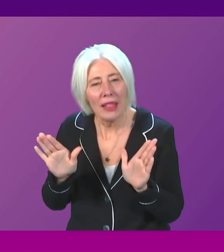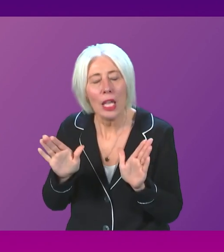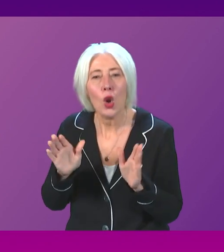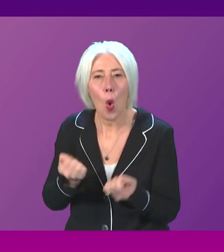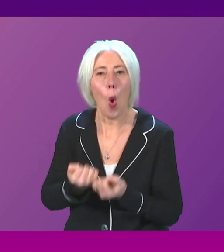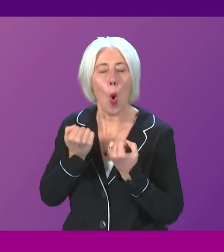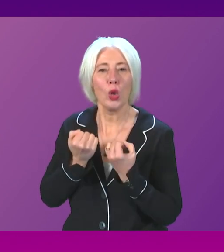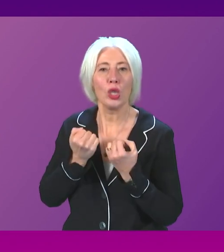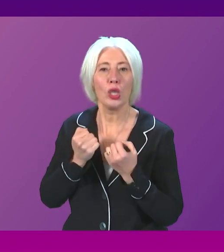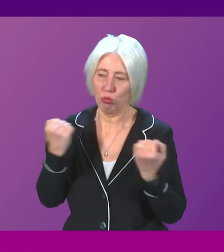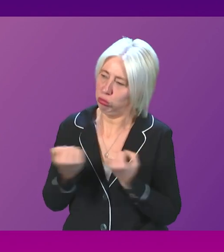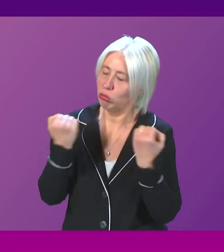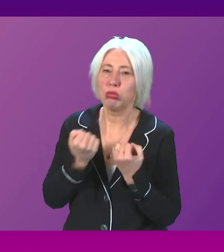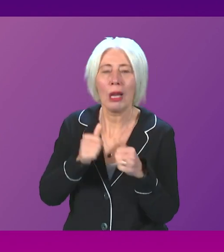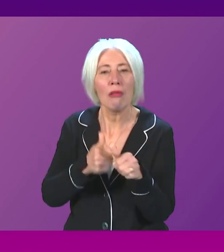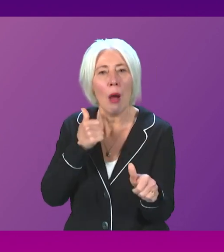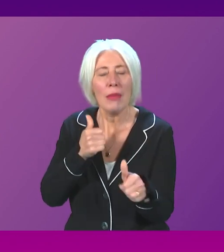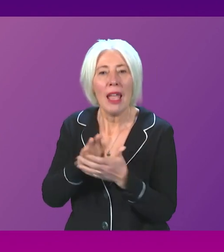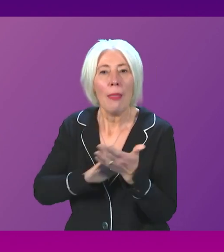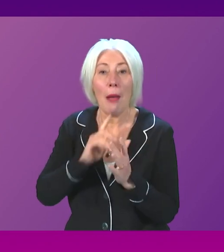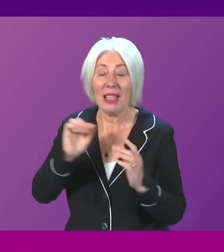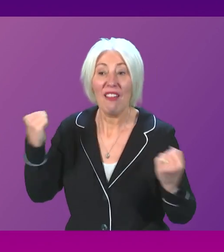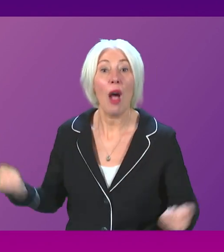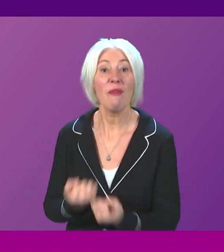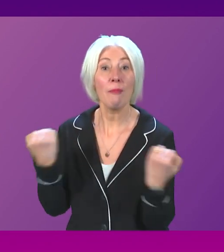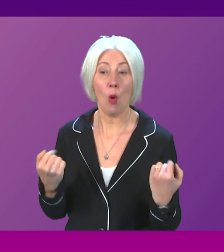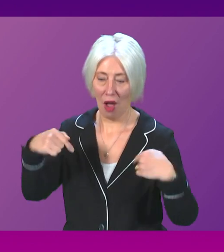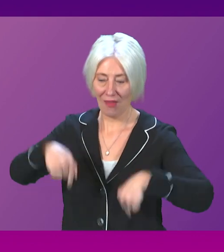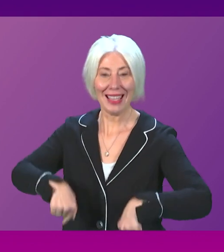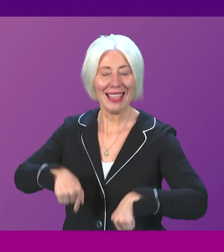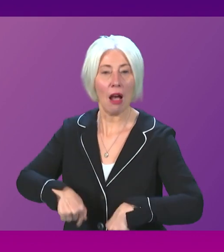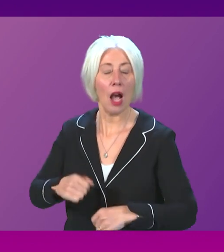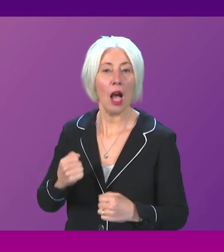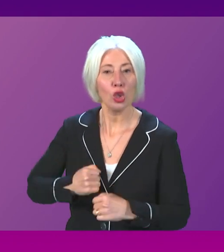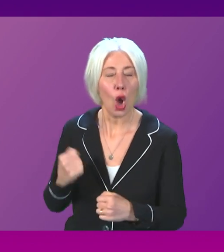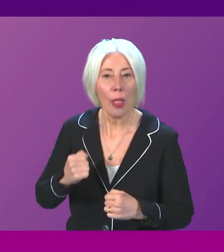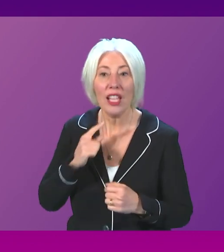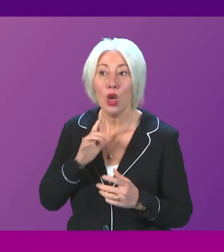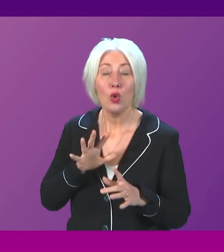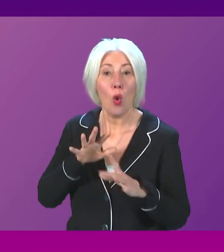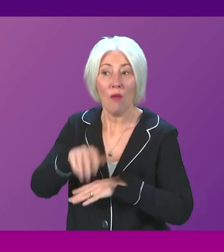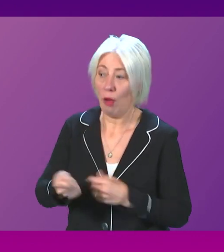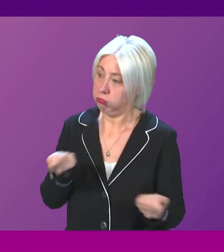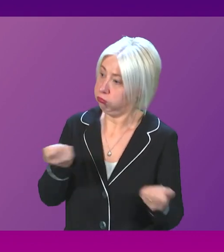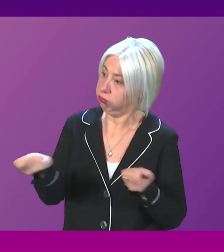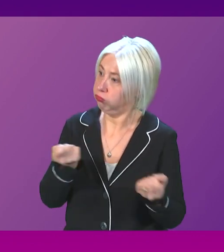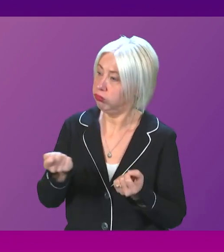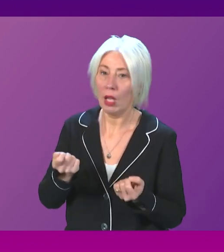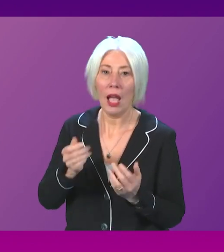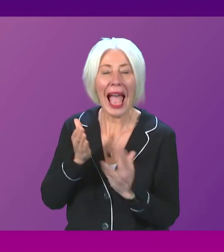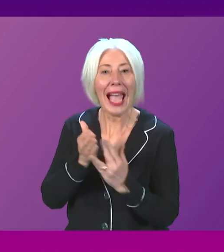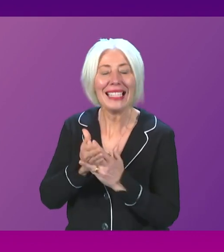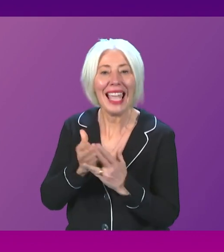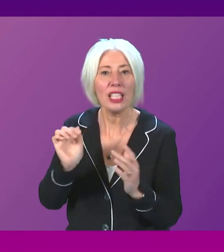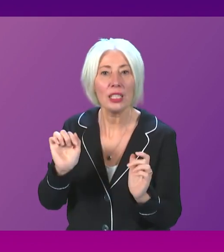company, that would mean powers for this parliament over the energy market and access to borrowing that we don't have. So